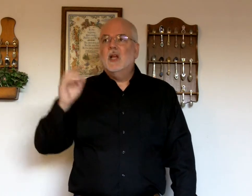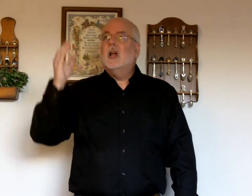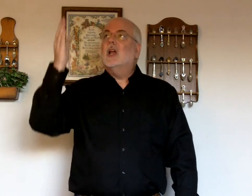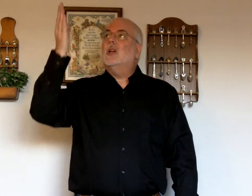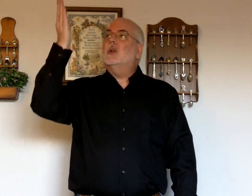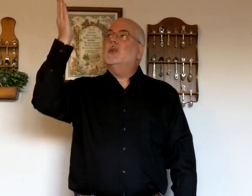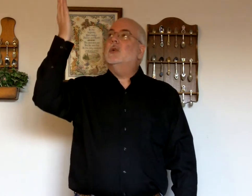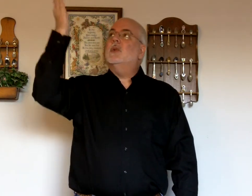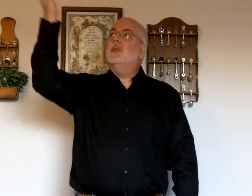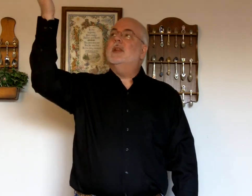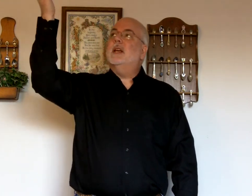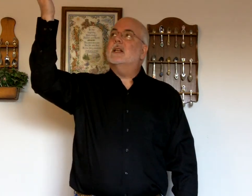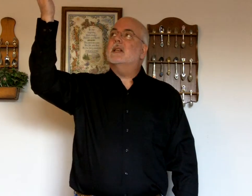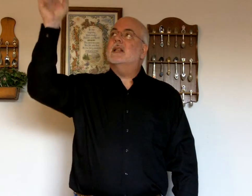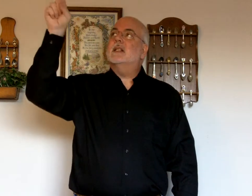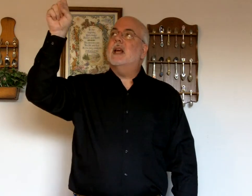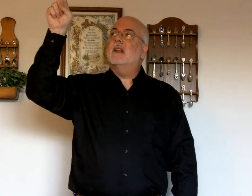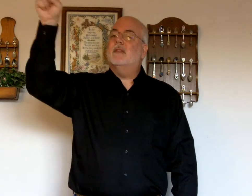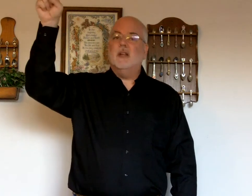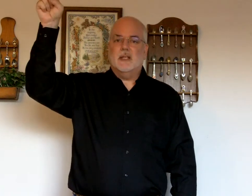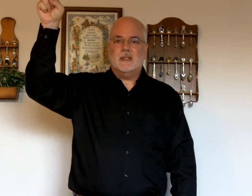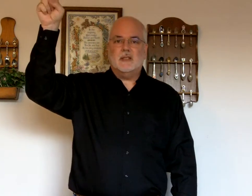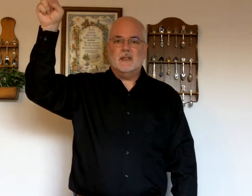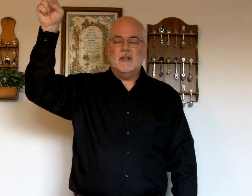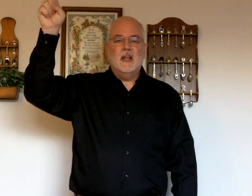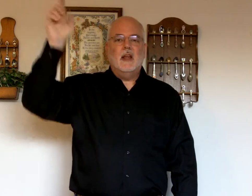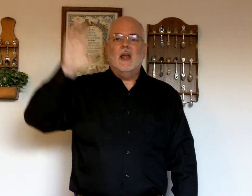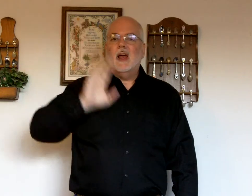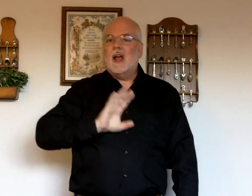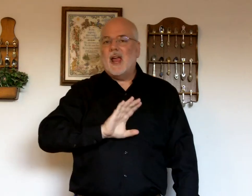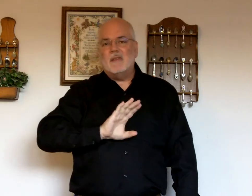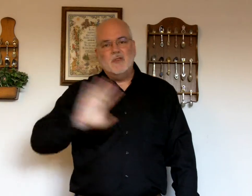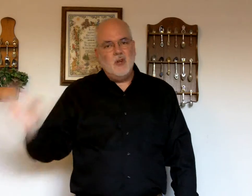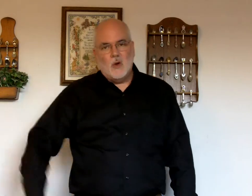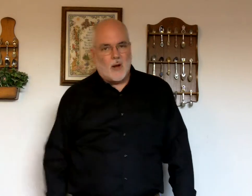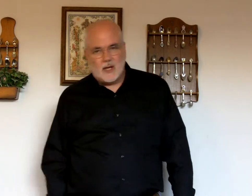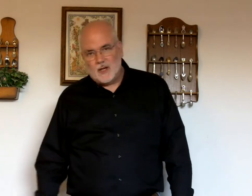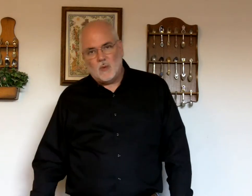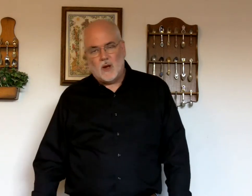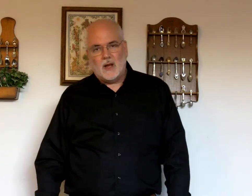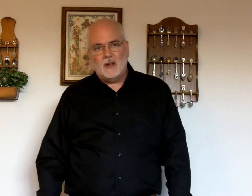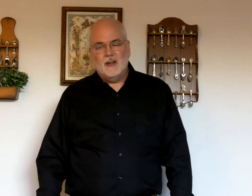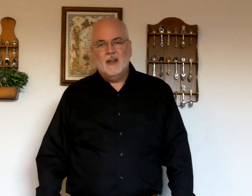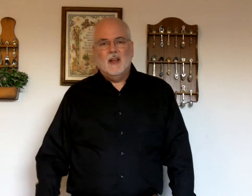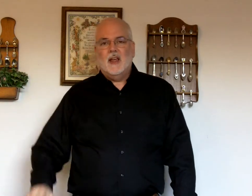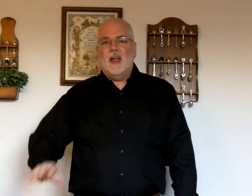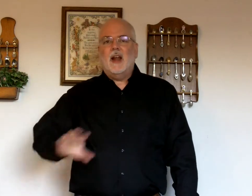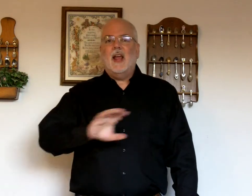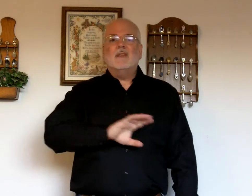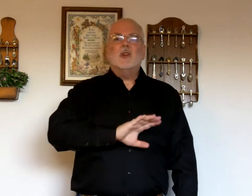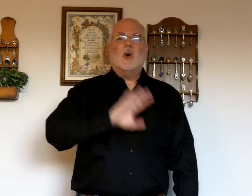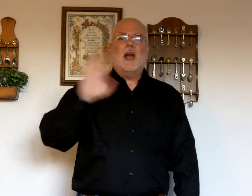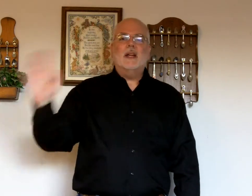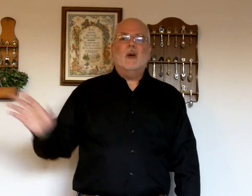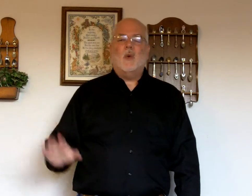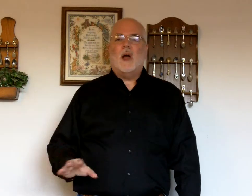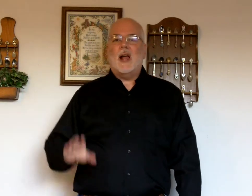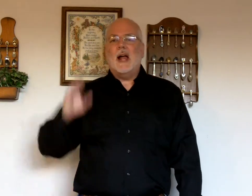you'll do this instead of this. I have no idea why. And I have no idea why I